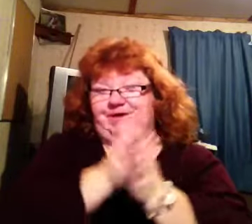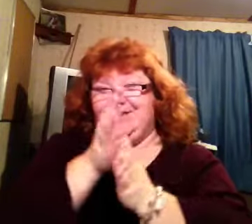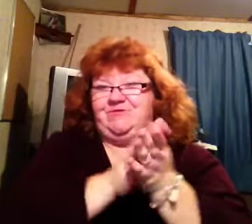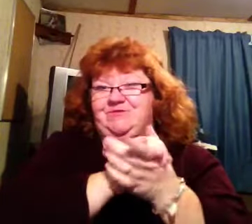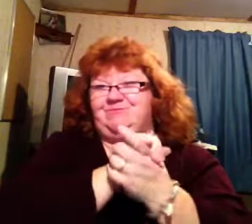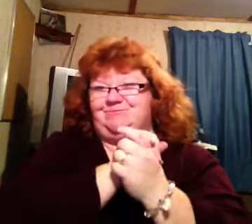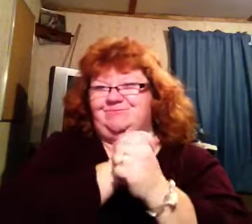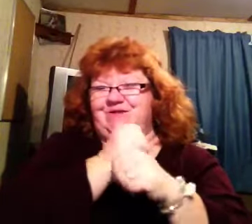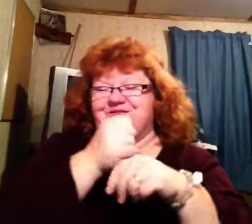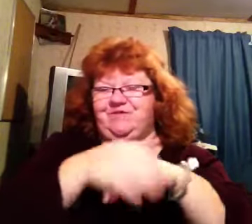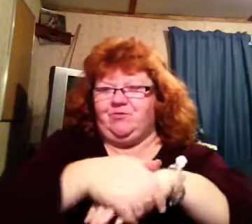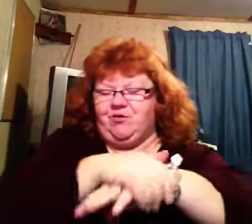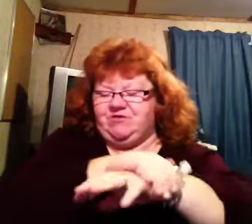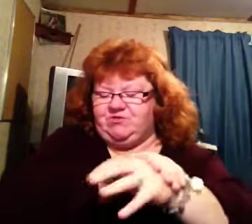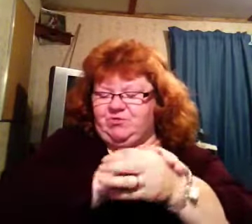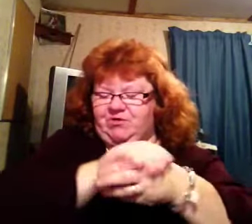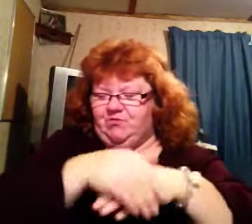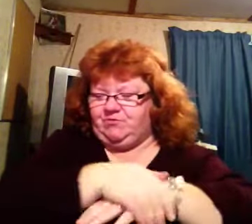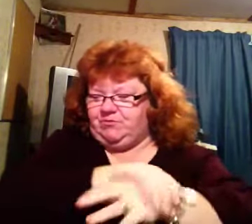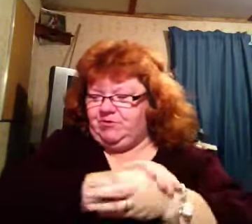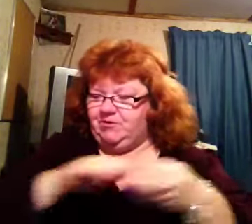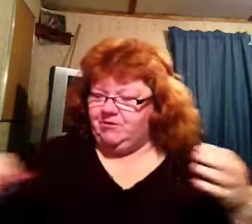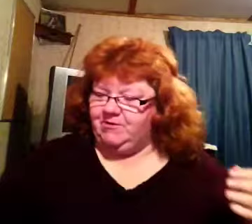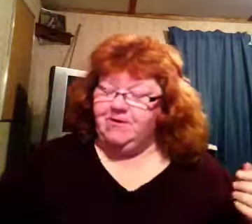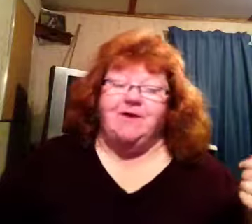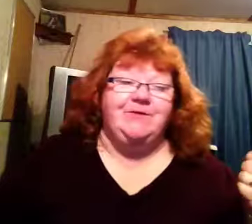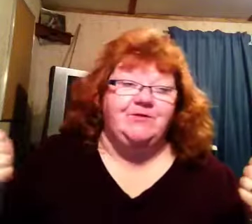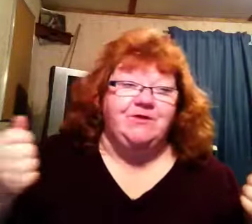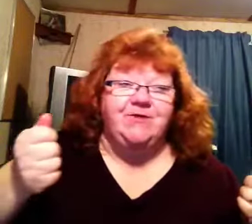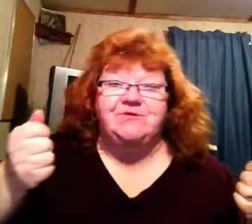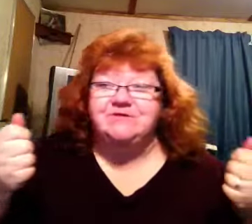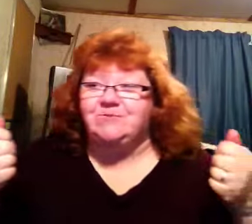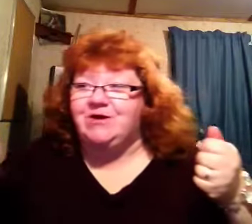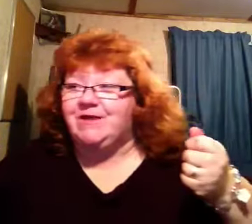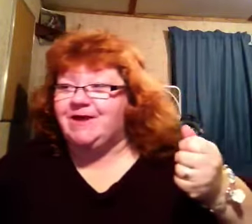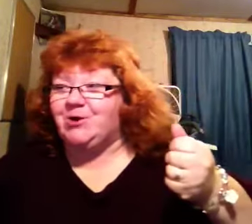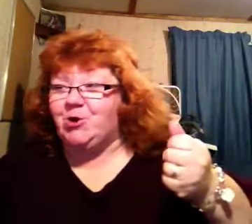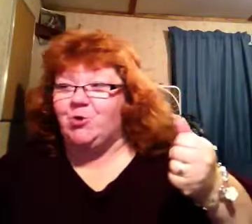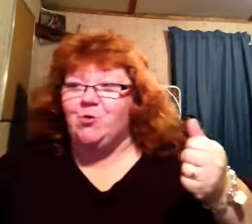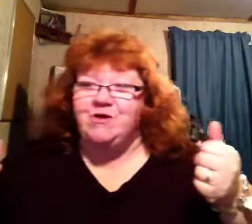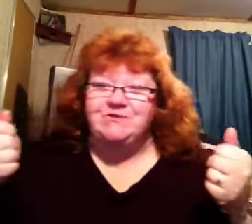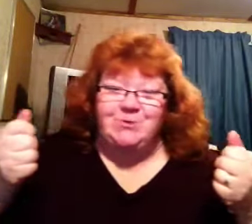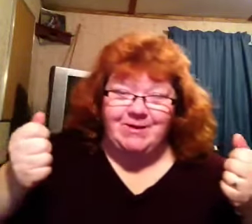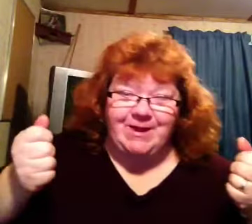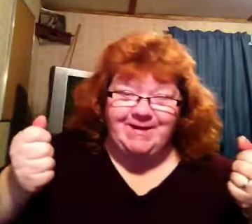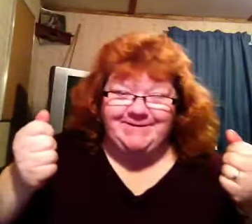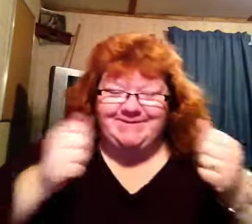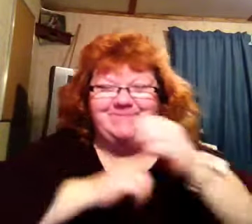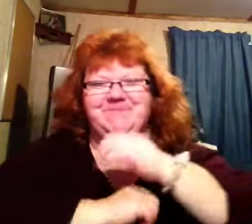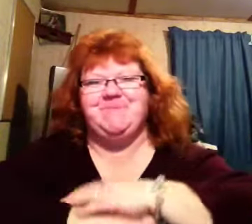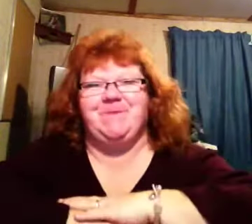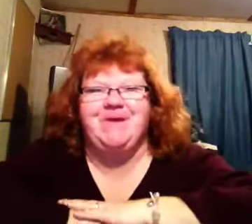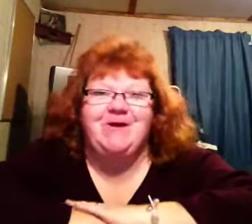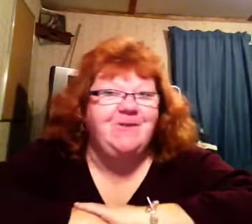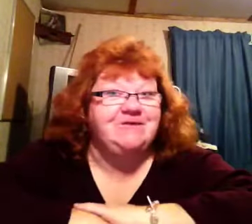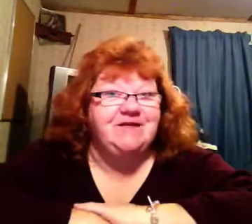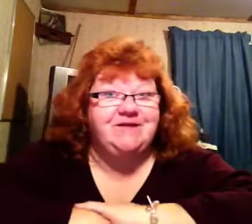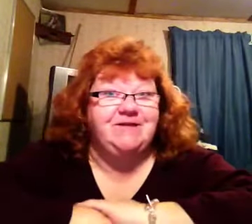yeah. I said a few prayers on the way home. I'm like, okay, where's the white line? Oh, where's the white line? On the secondary